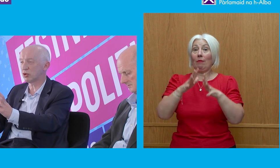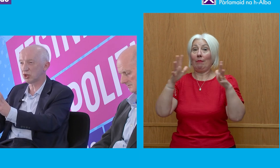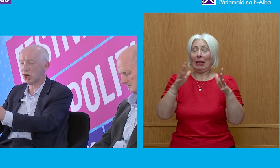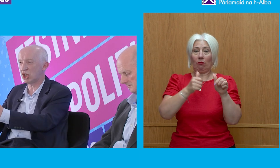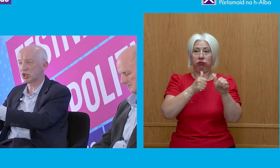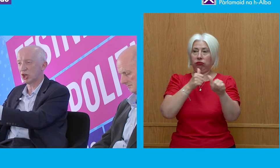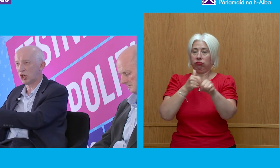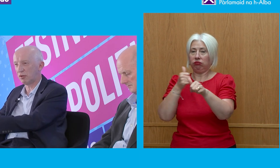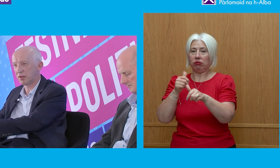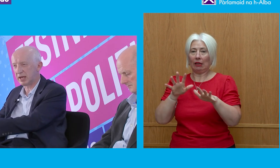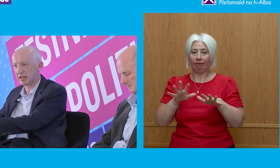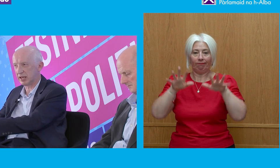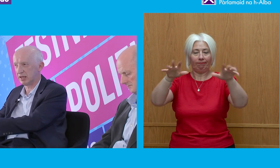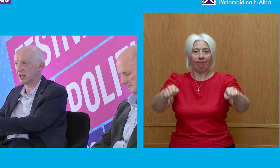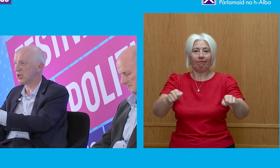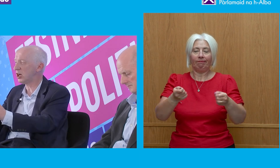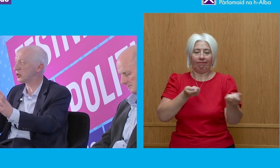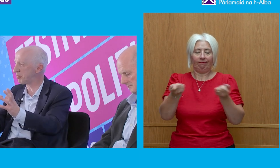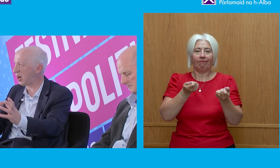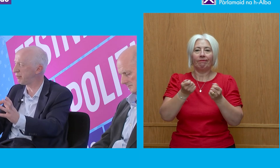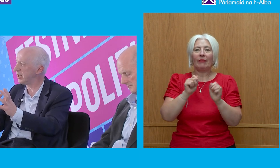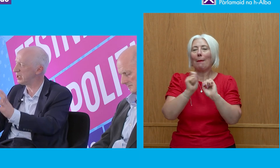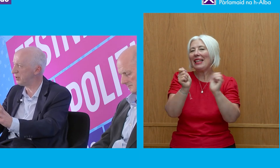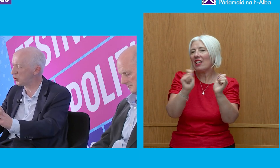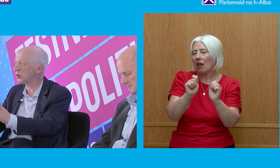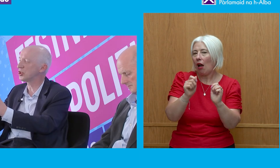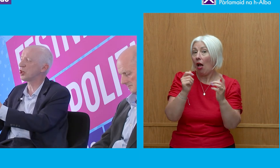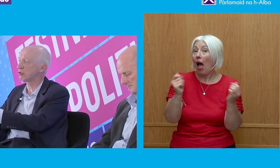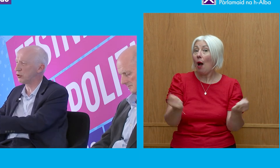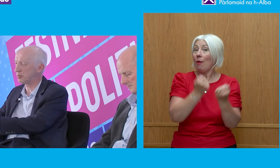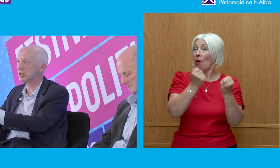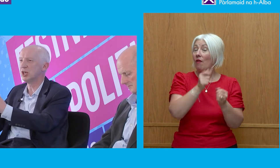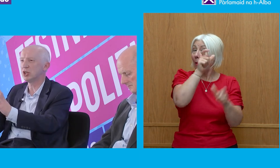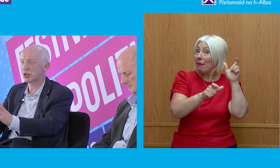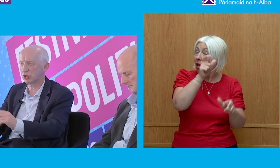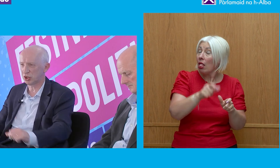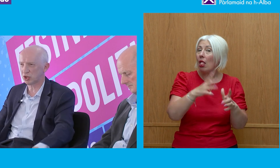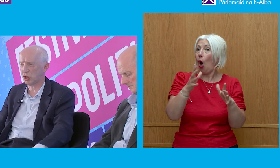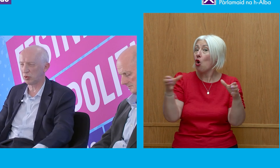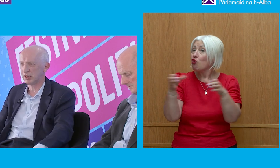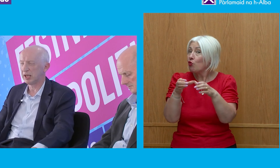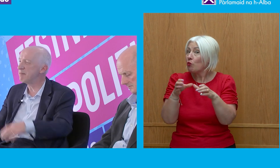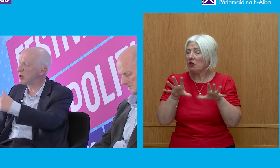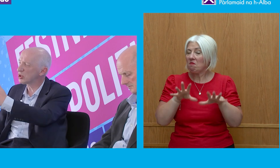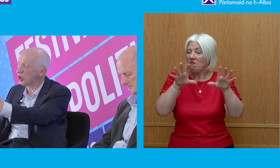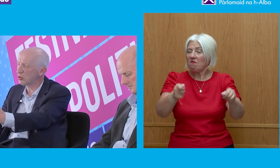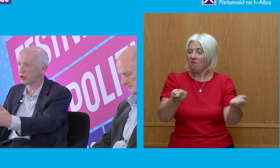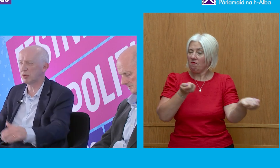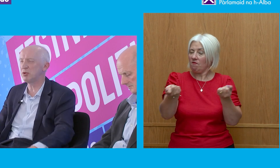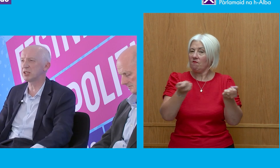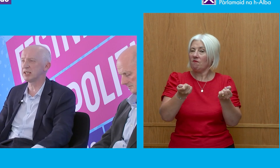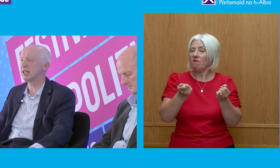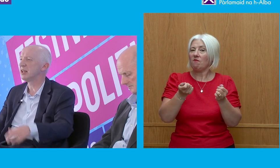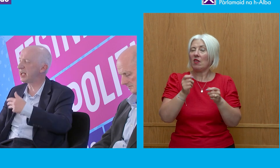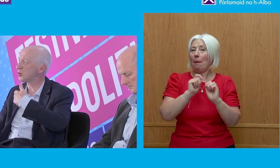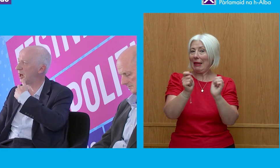took charge of the media. Large, powerful individuals and groups took control. In most local